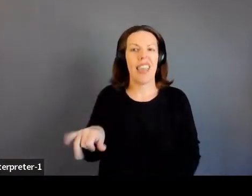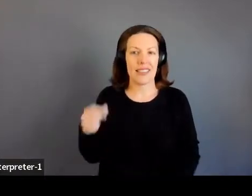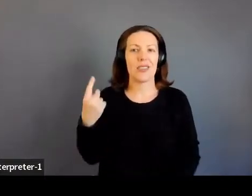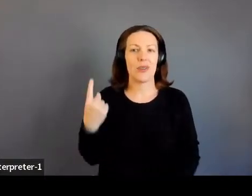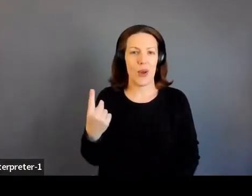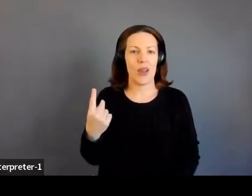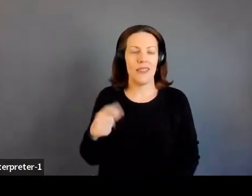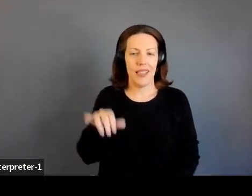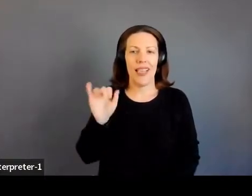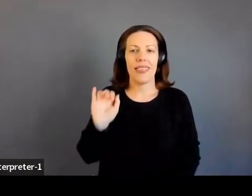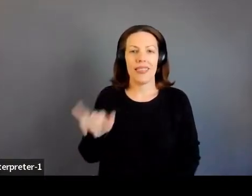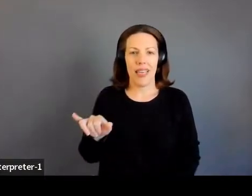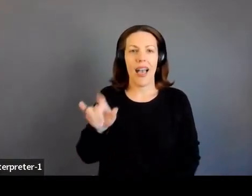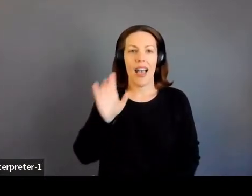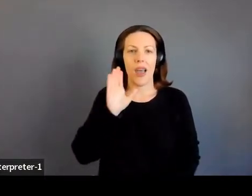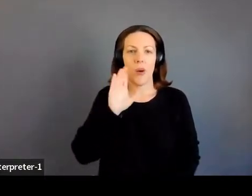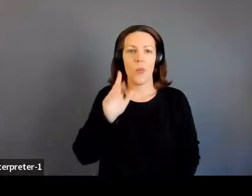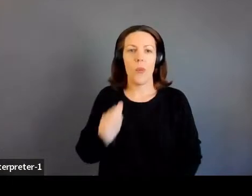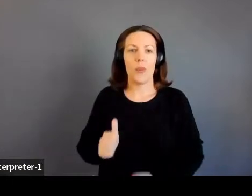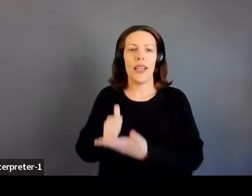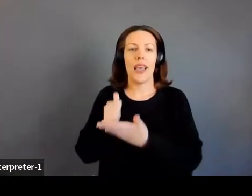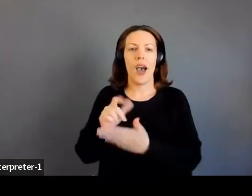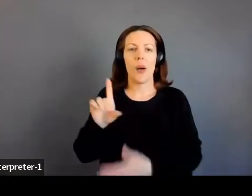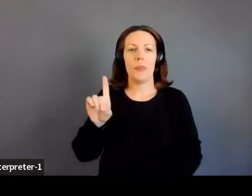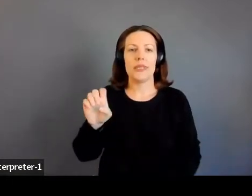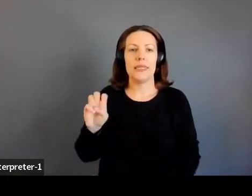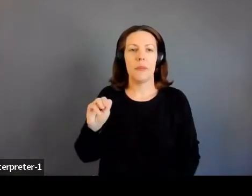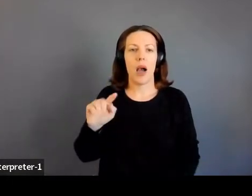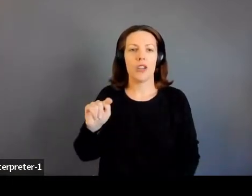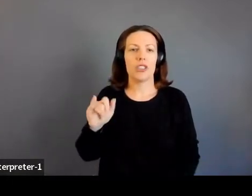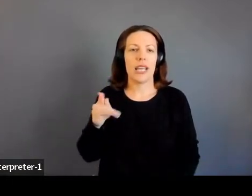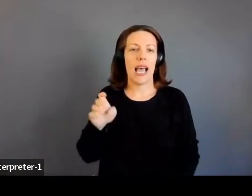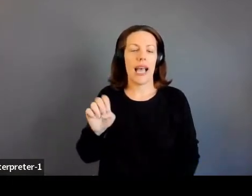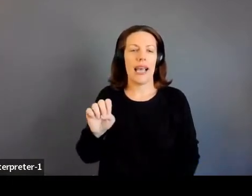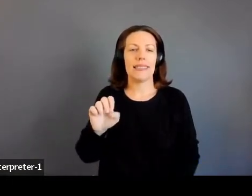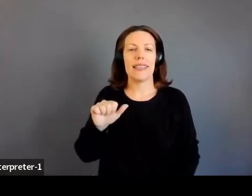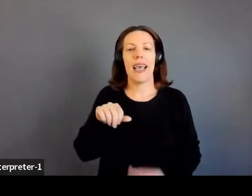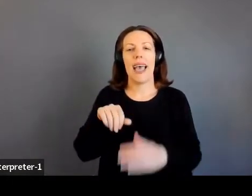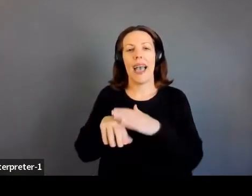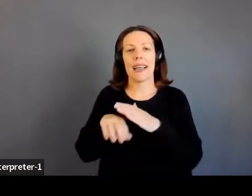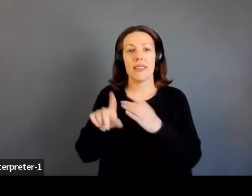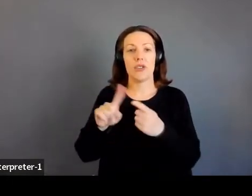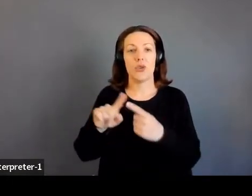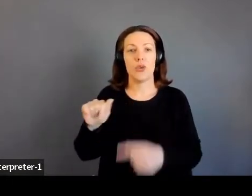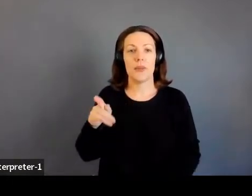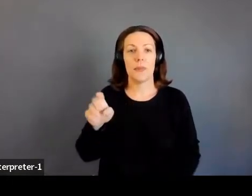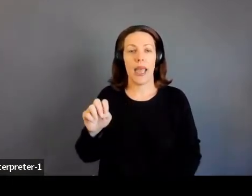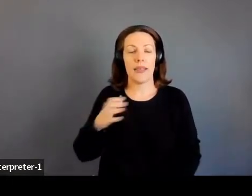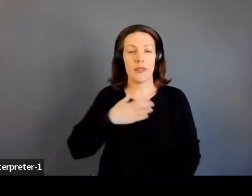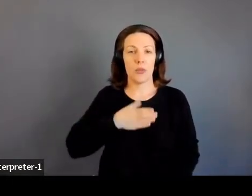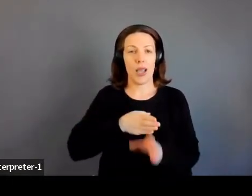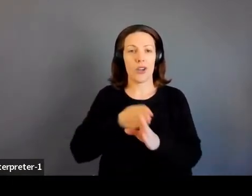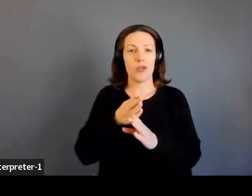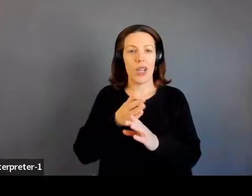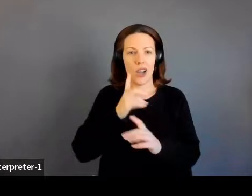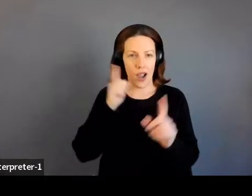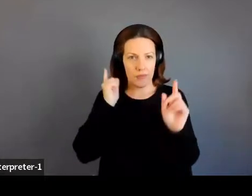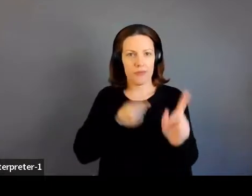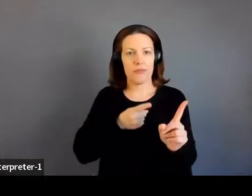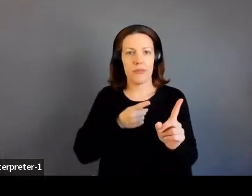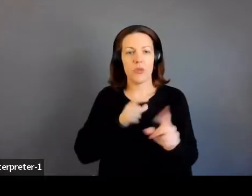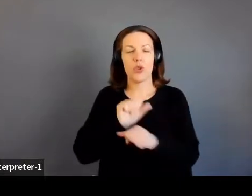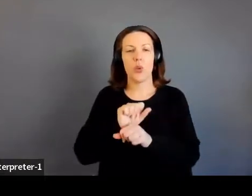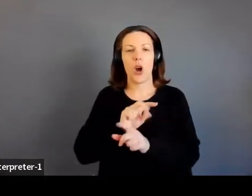is going to be what helps democratize access to space. And I set out in my career to work on every angle of that pursuit.